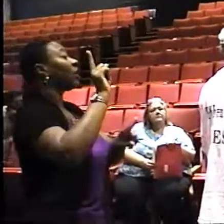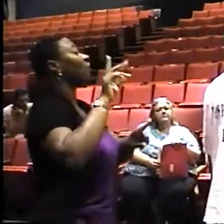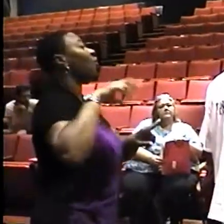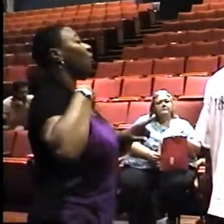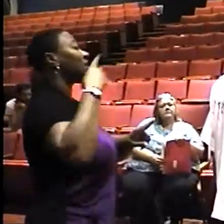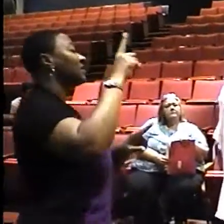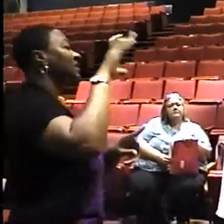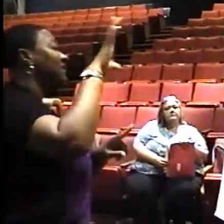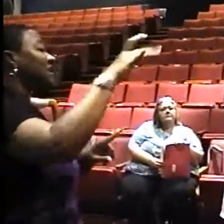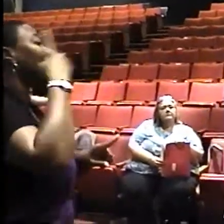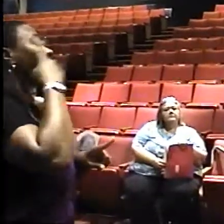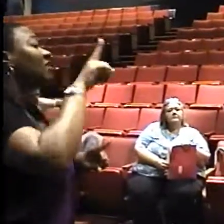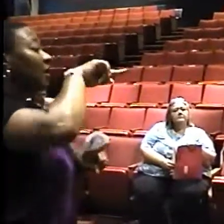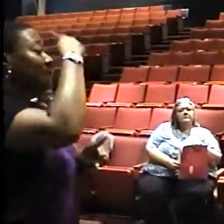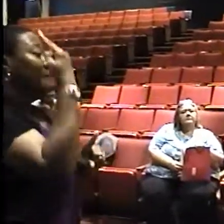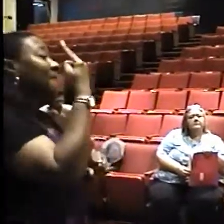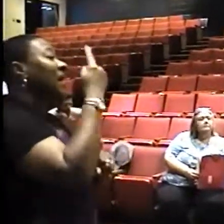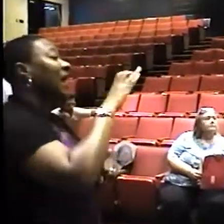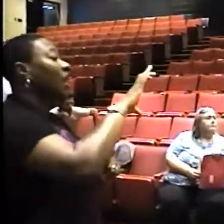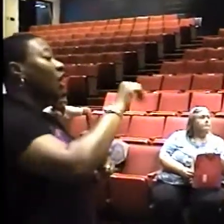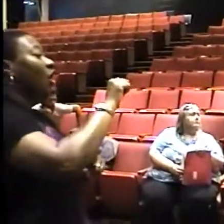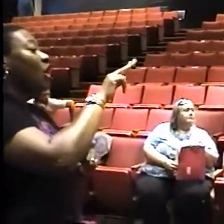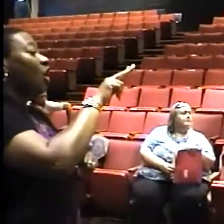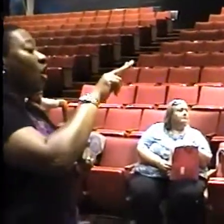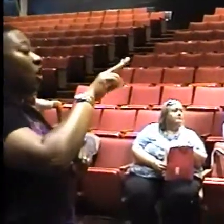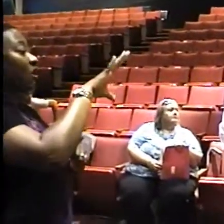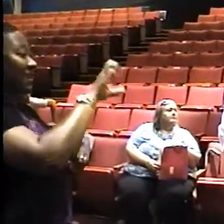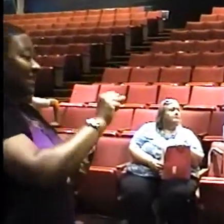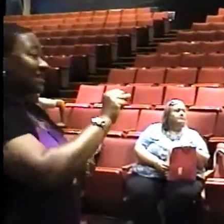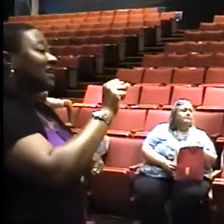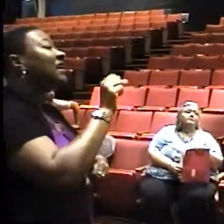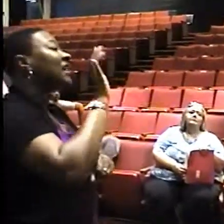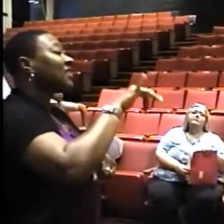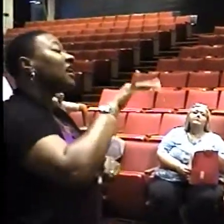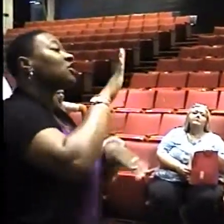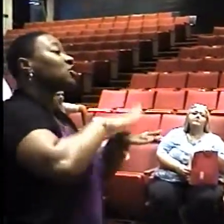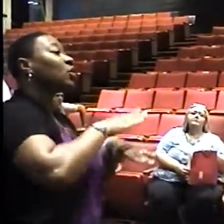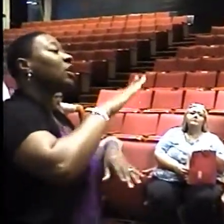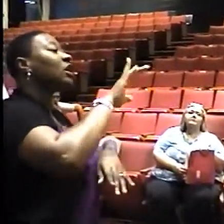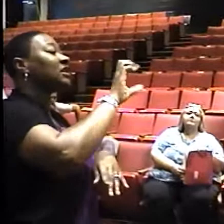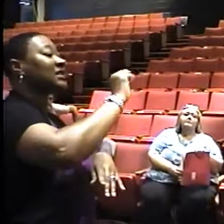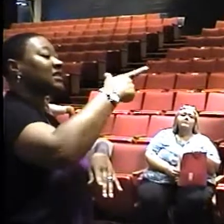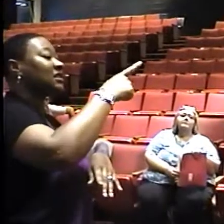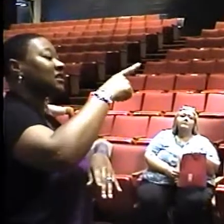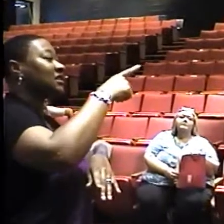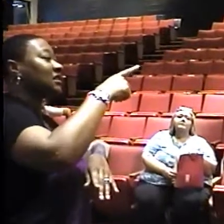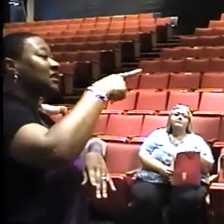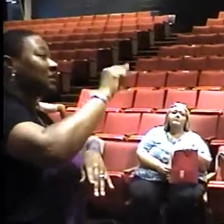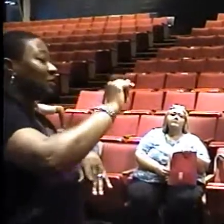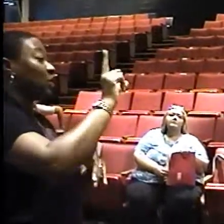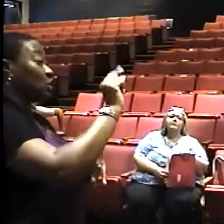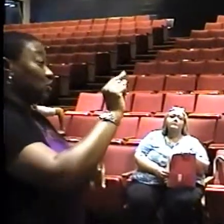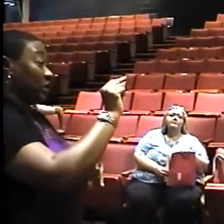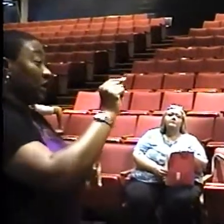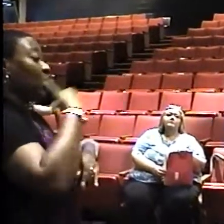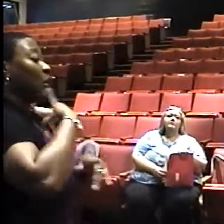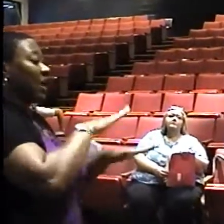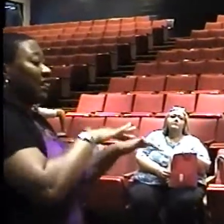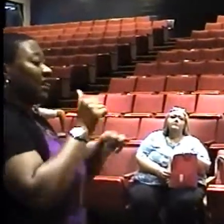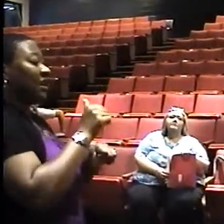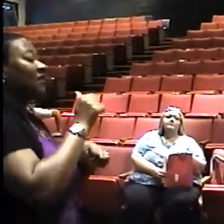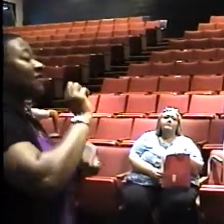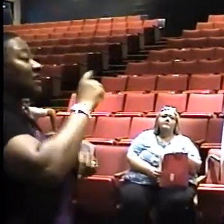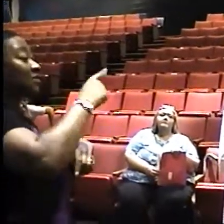for the Black Caucus. That is on the 20th. We'll be leaving here on the 19th taking our